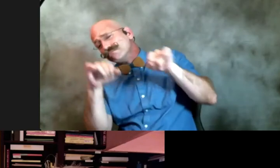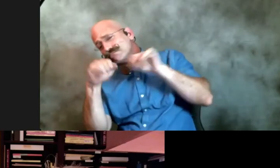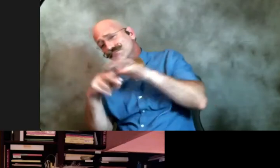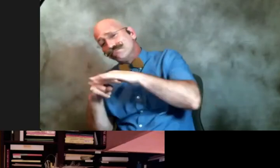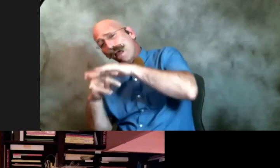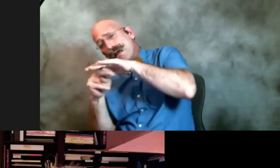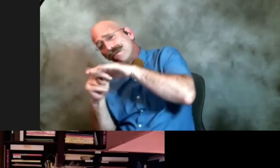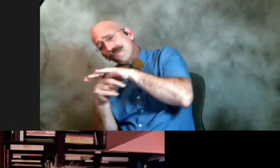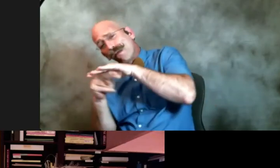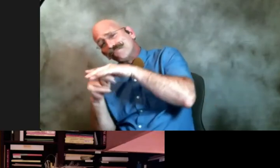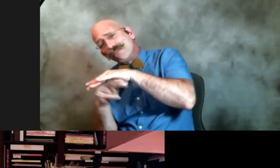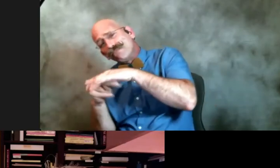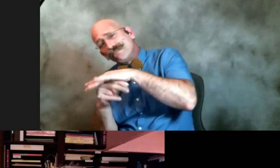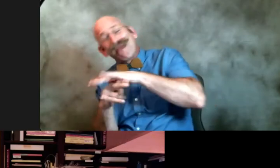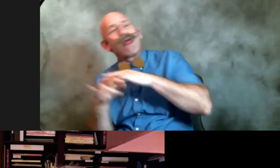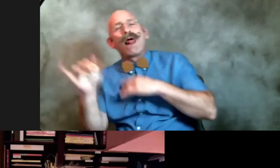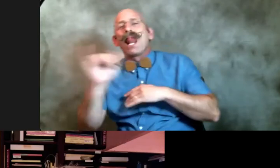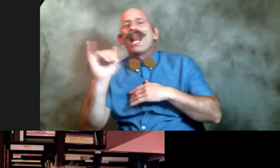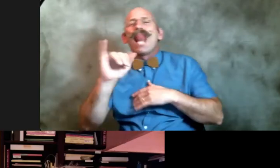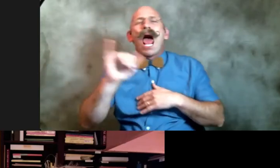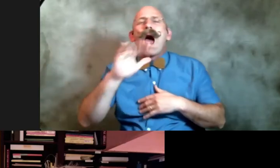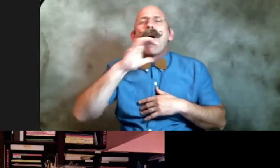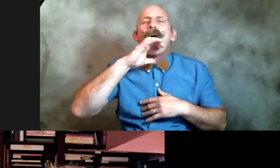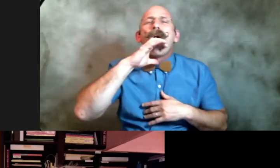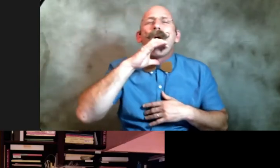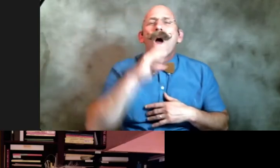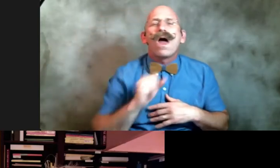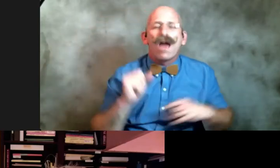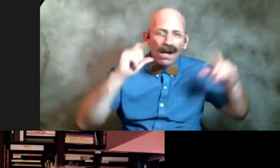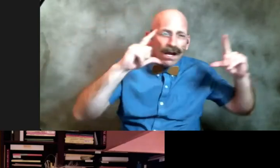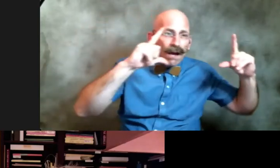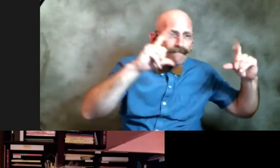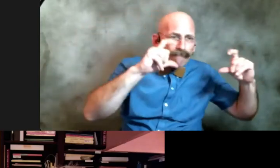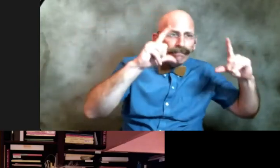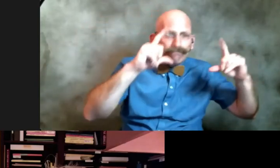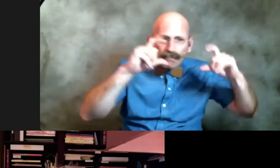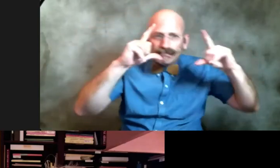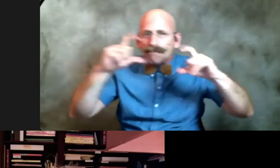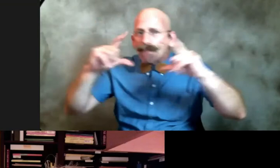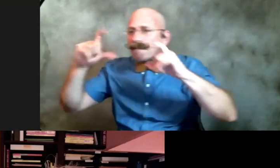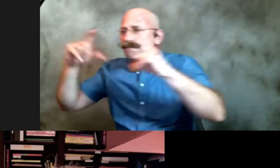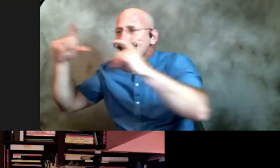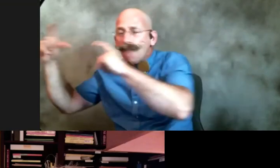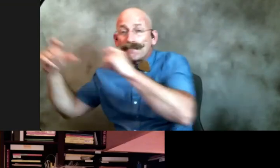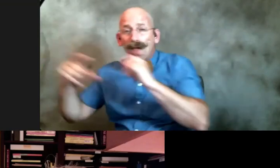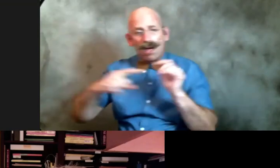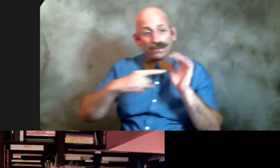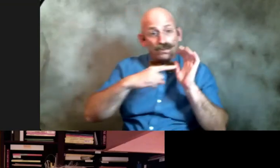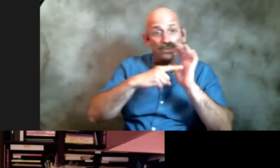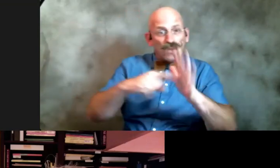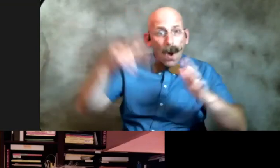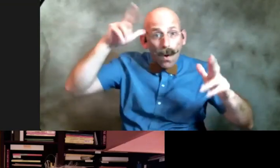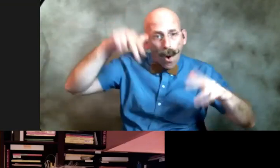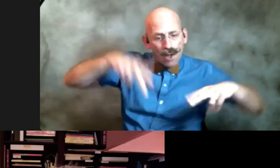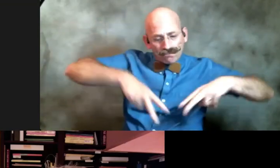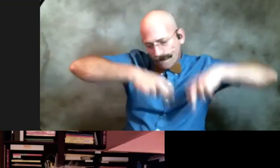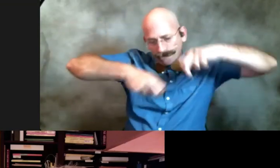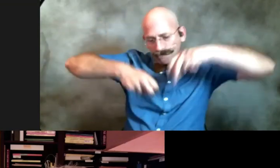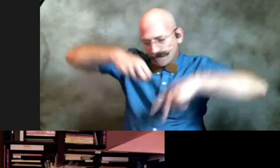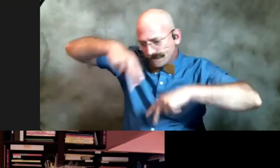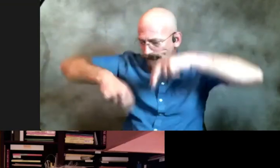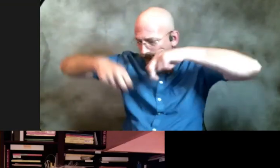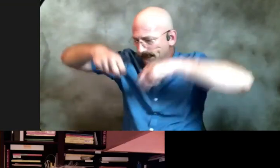first time lapse photos that proved that only one leg of a galloping horse touches the ground